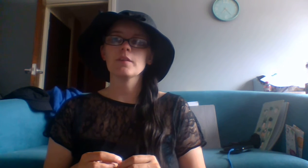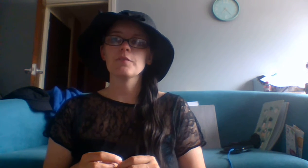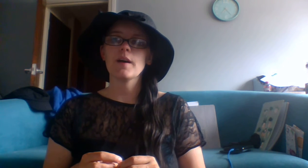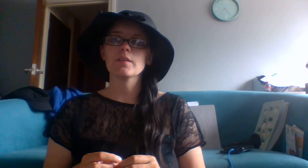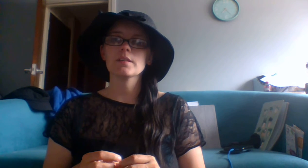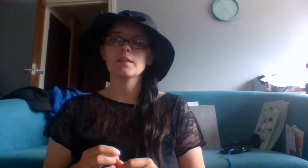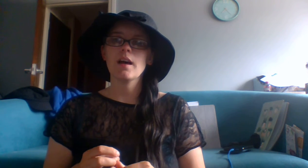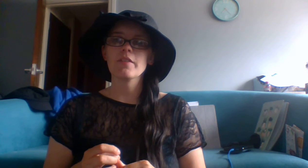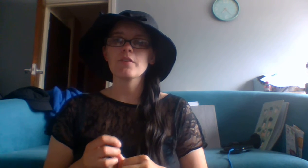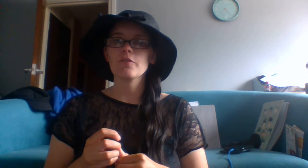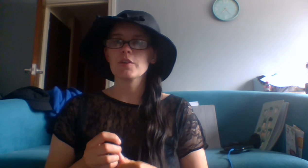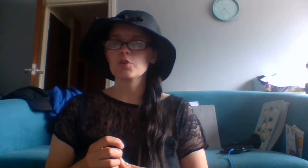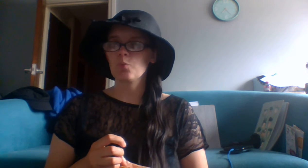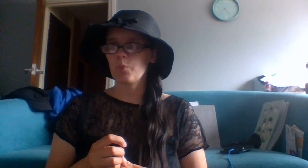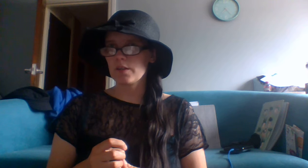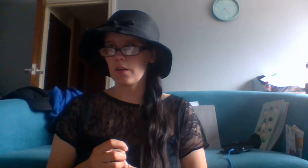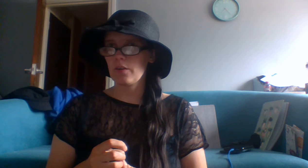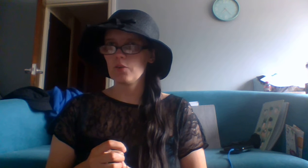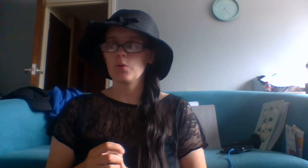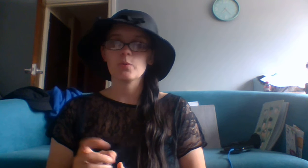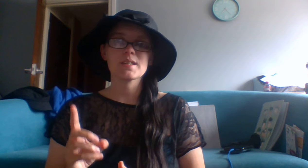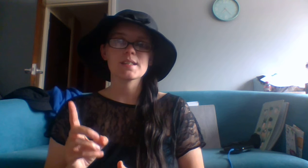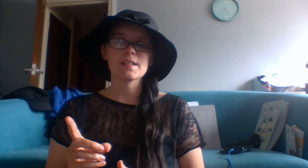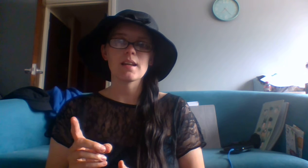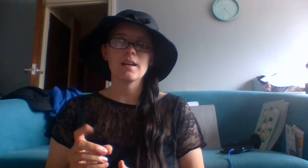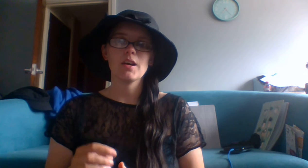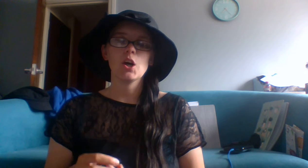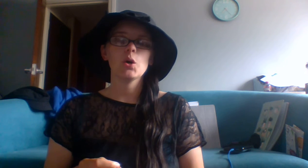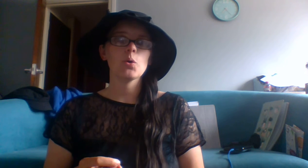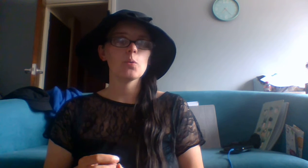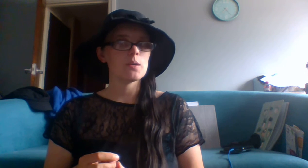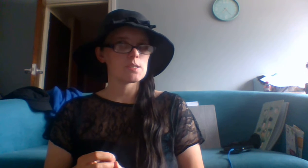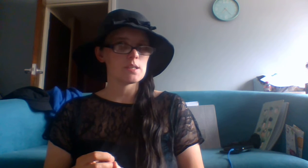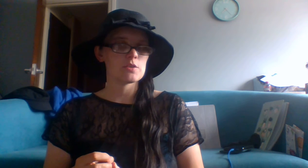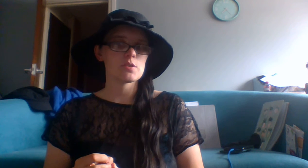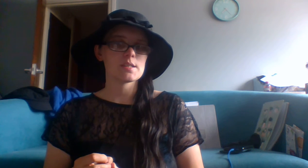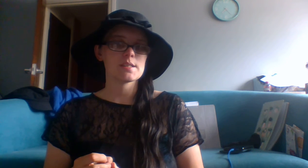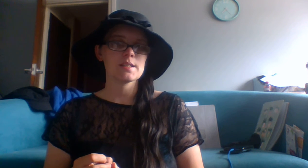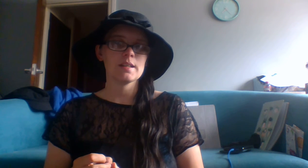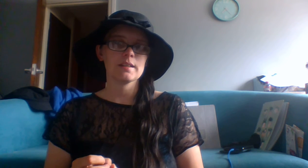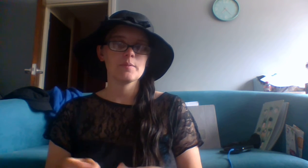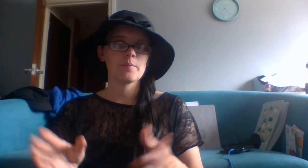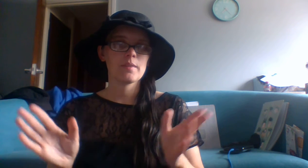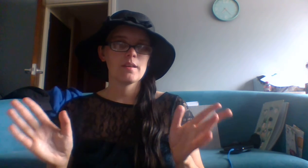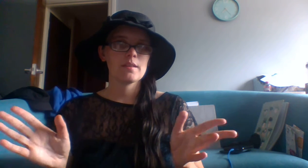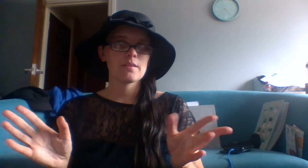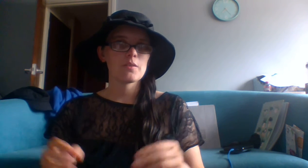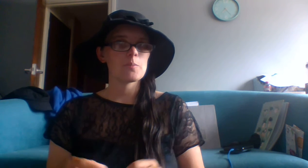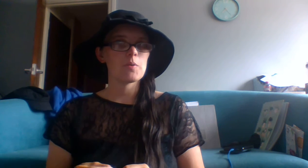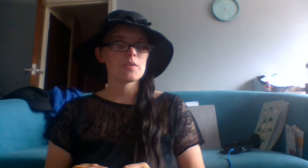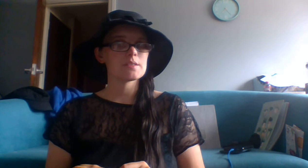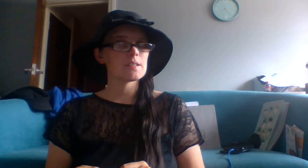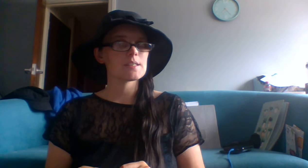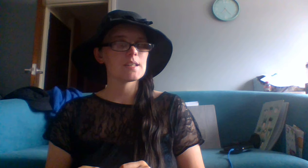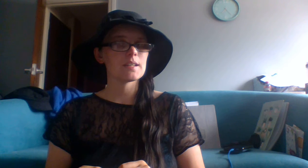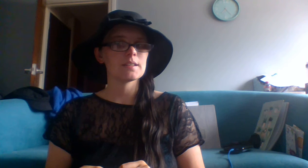had found another rich widow called Stella who he was interested in. So the plot does thicken.